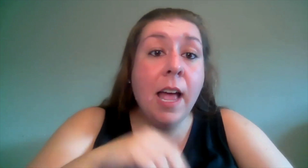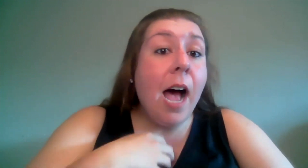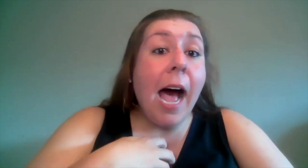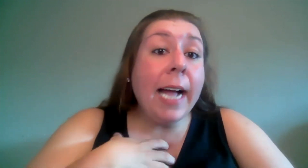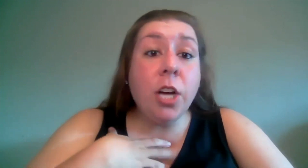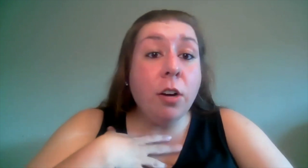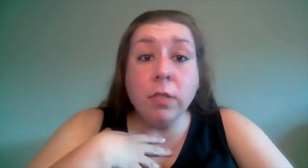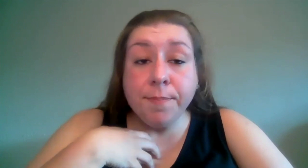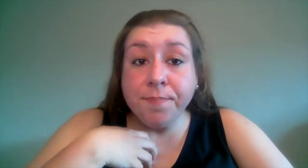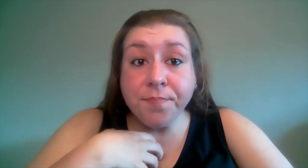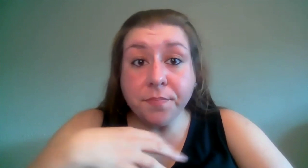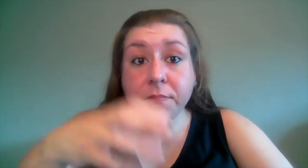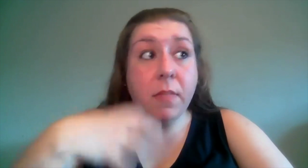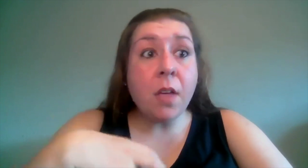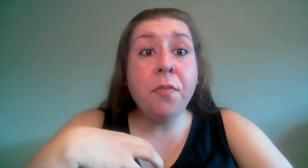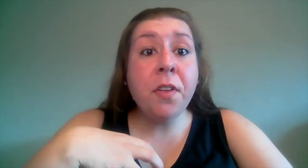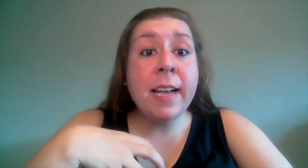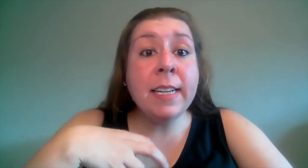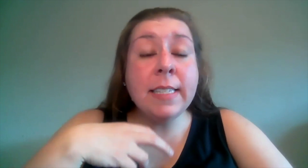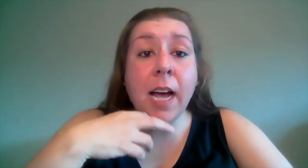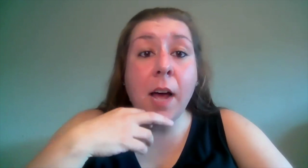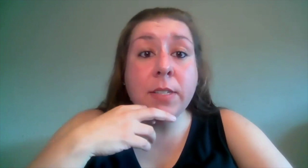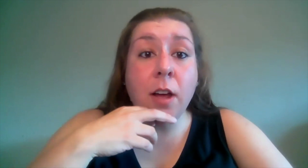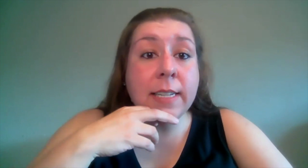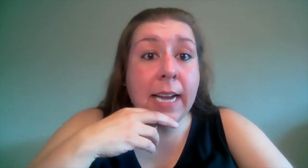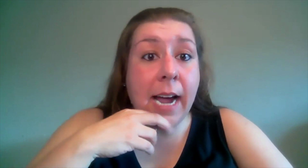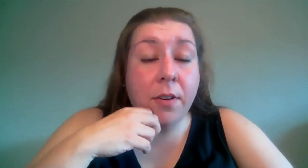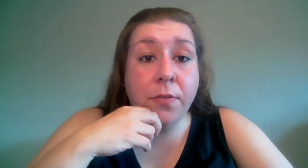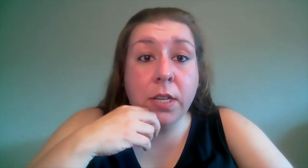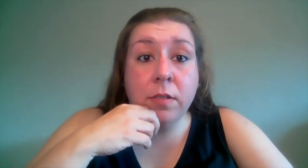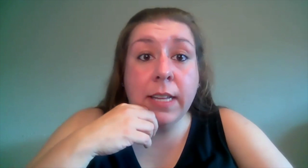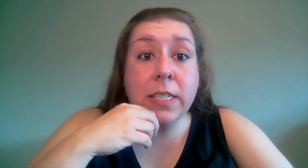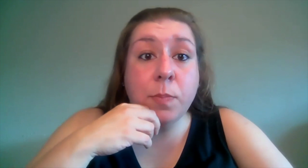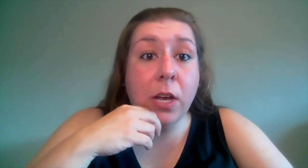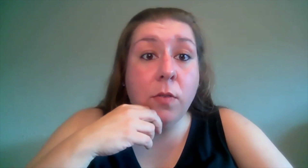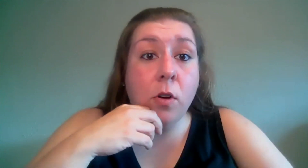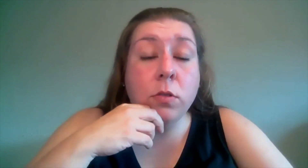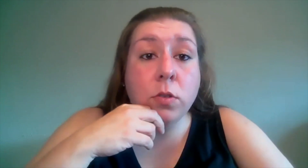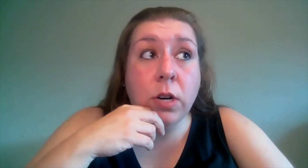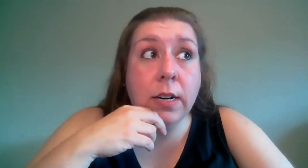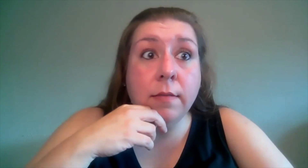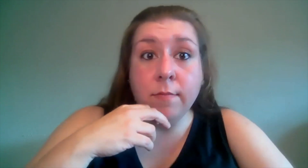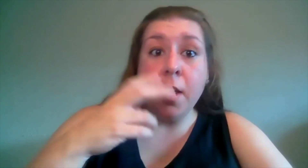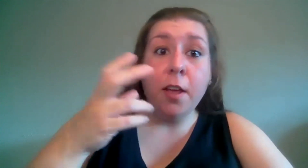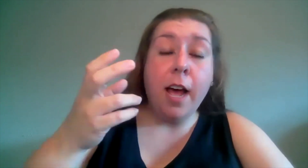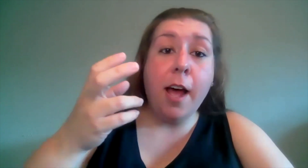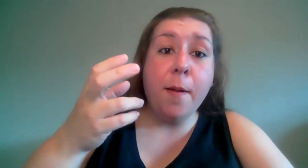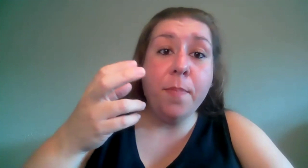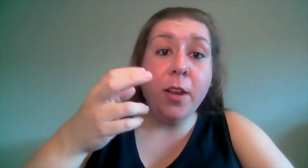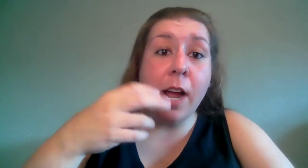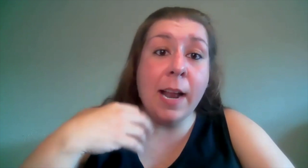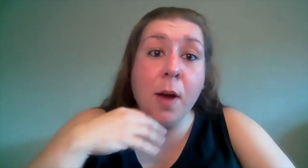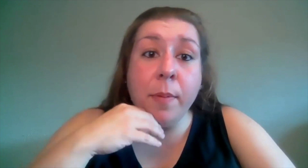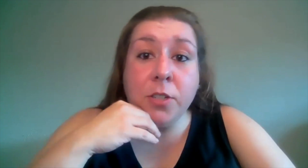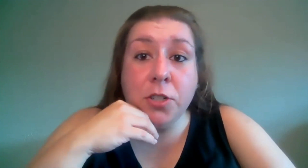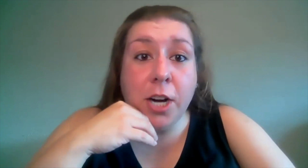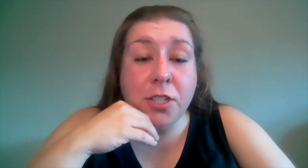i don't for this um as long as i have a fully realized piano vocal score um you know i probably should charge